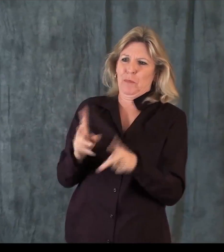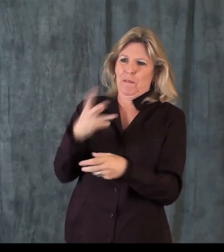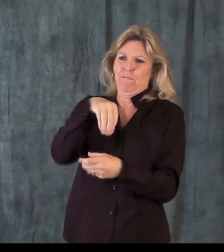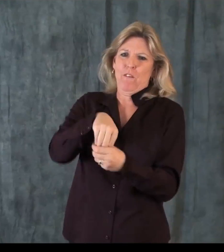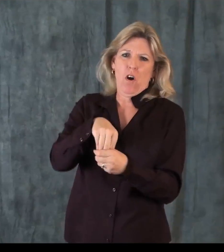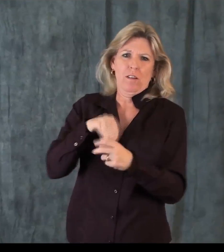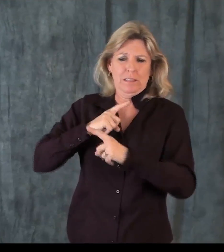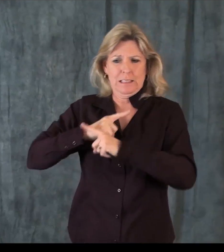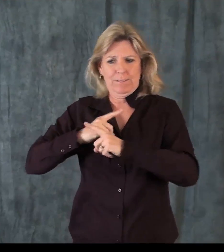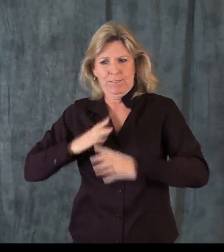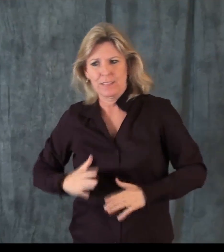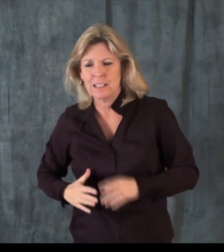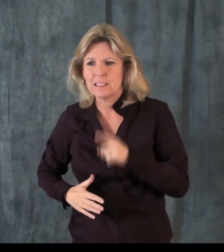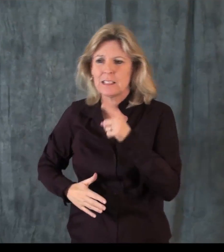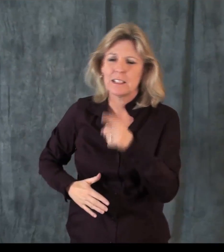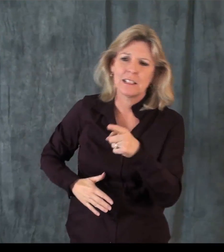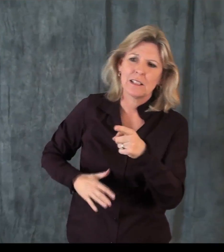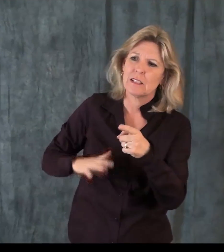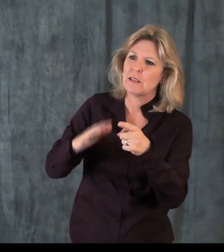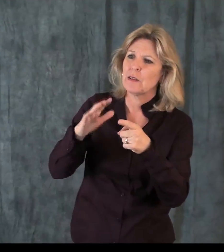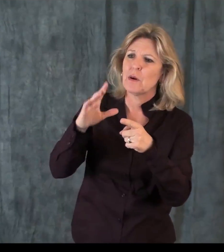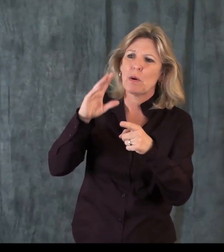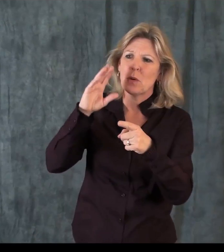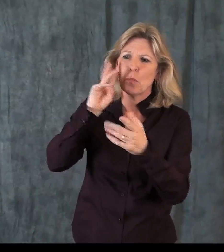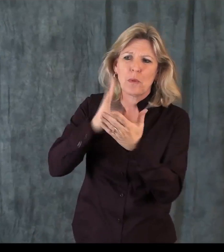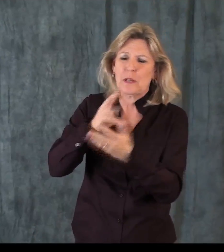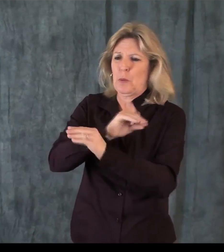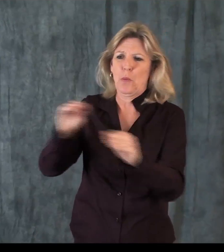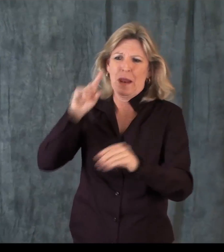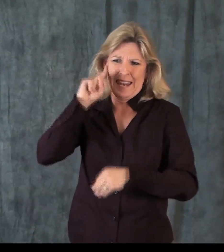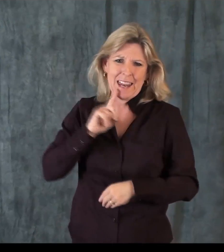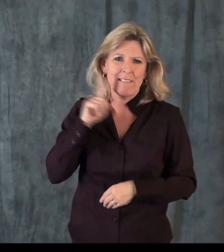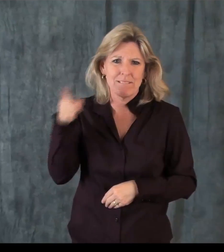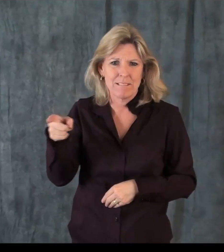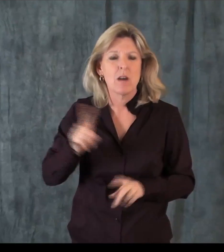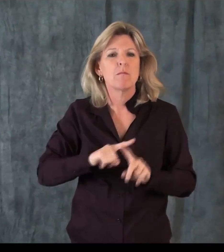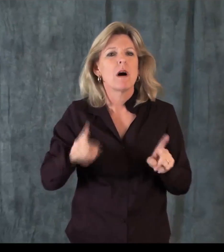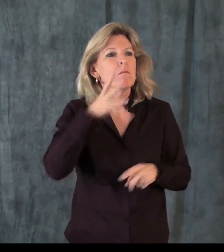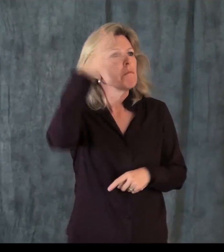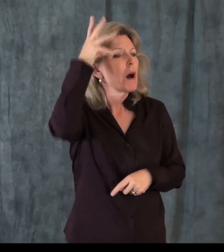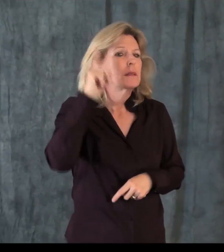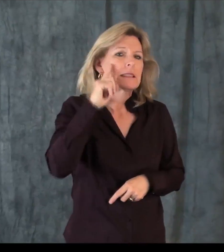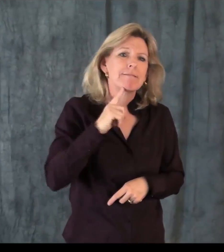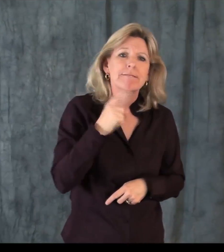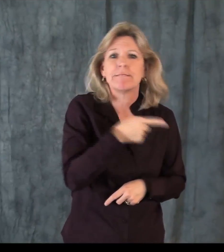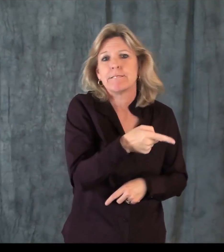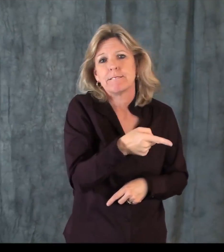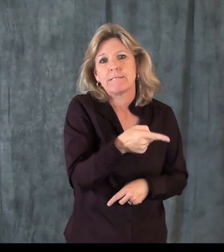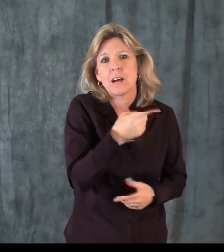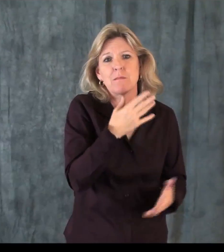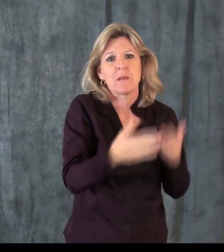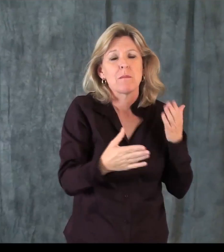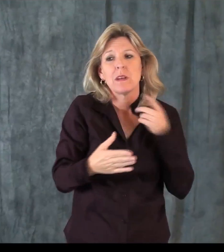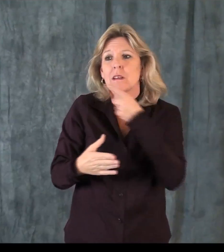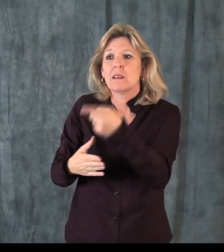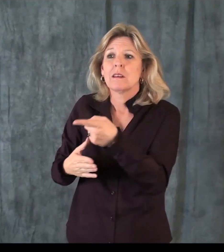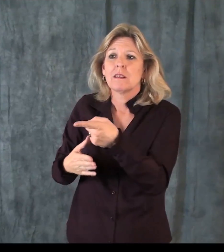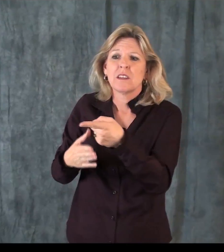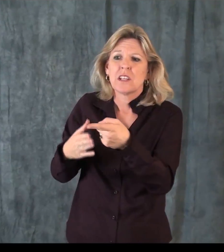So there's no deaf defendant involved. There's no deaf party as a witness in the actual court proceedings. But maybe it's